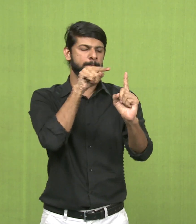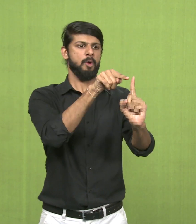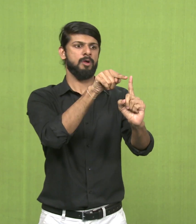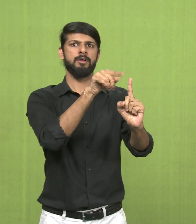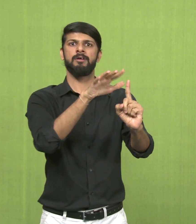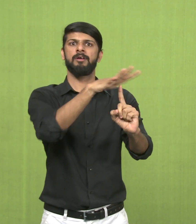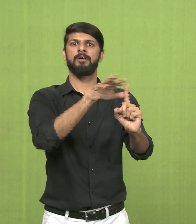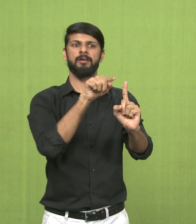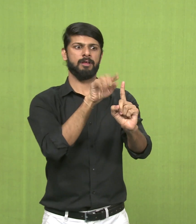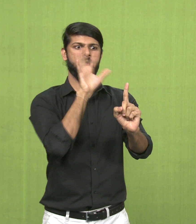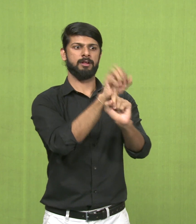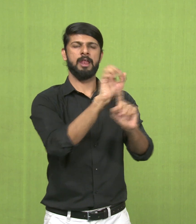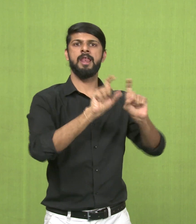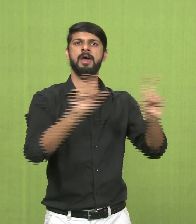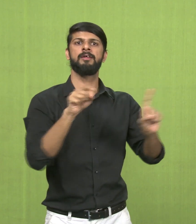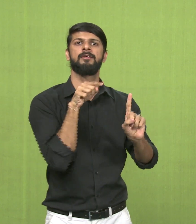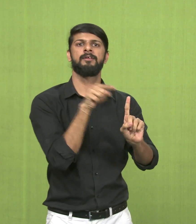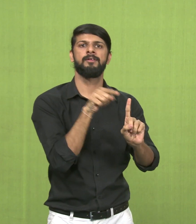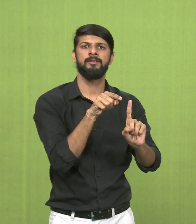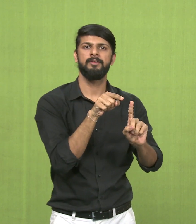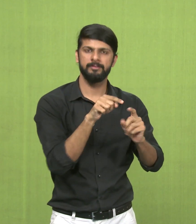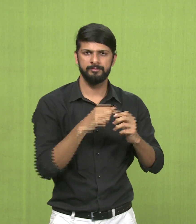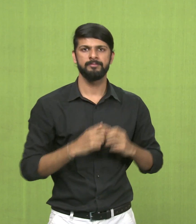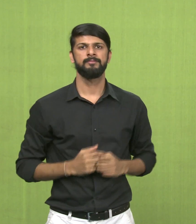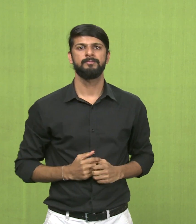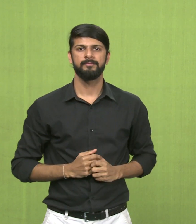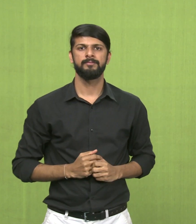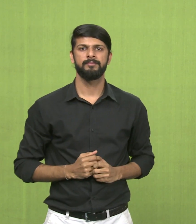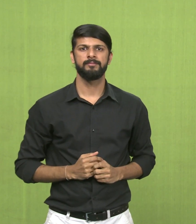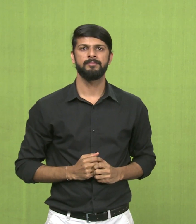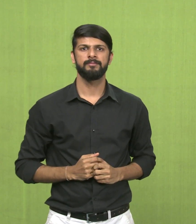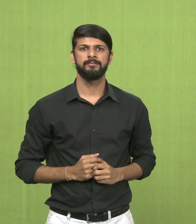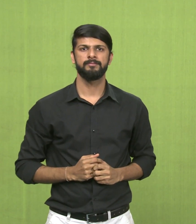Ganges. The emperor is bigger. The elephant is much bigger. That is emphasis.